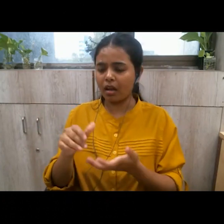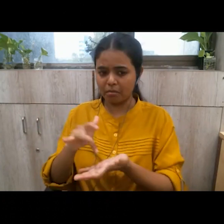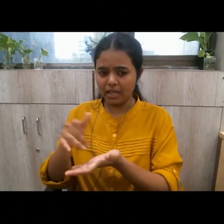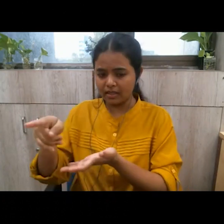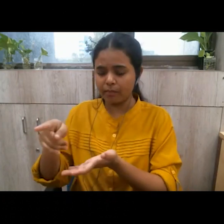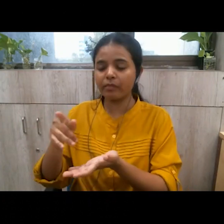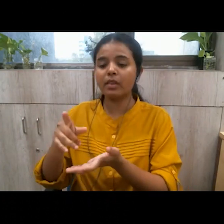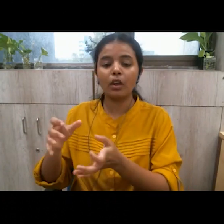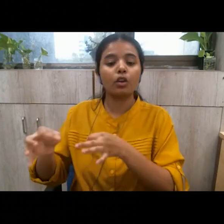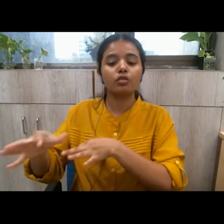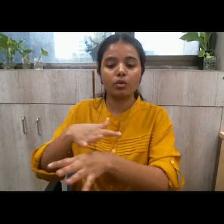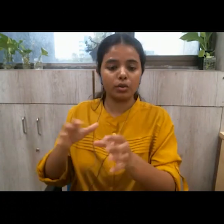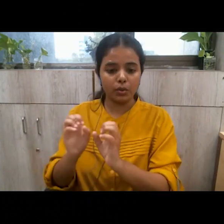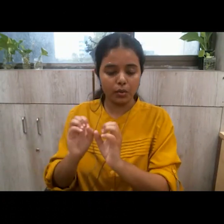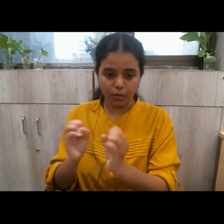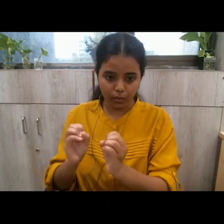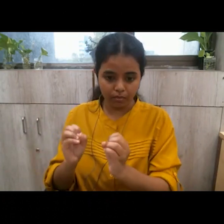working for a set of children